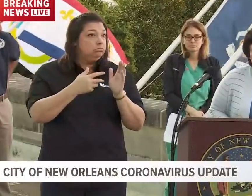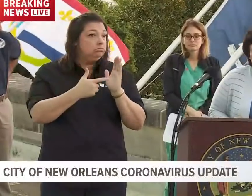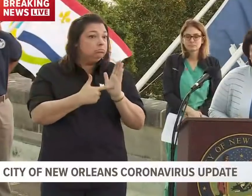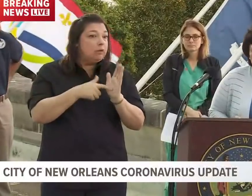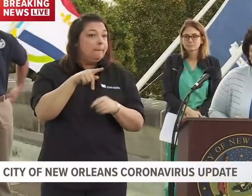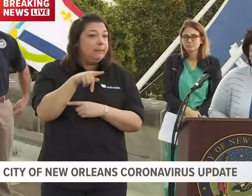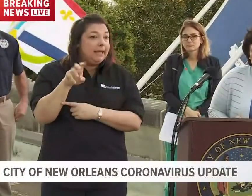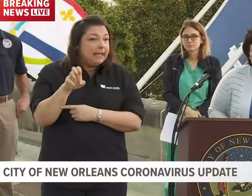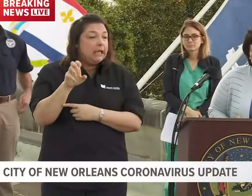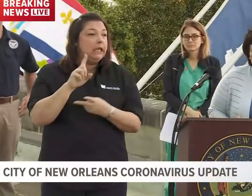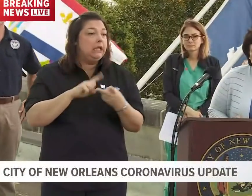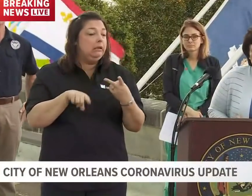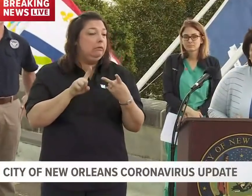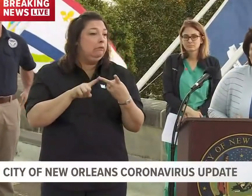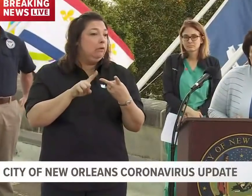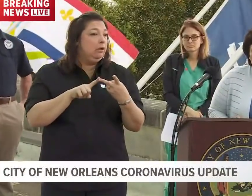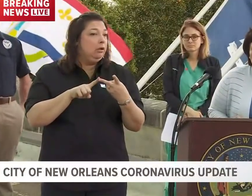gear,